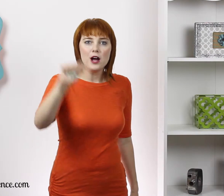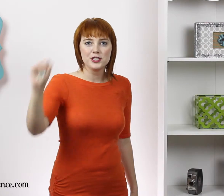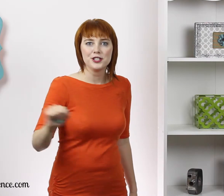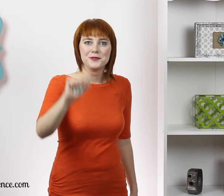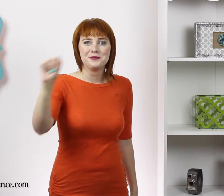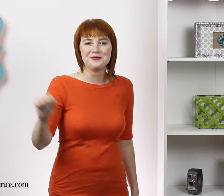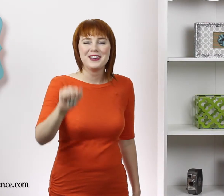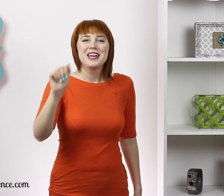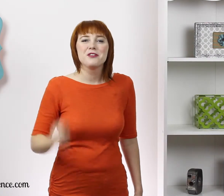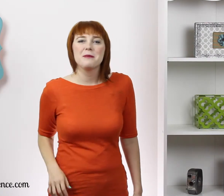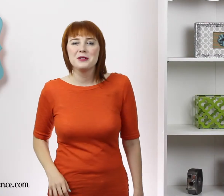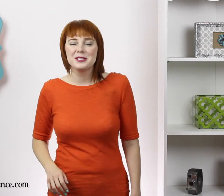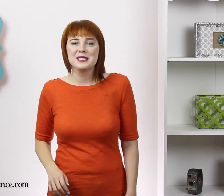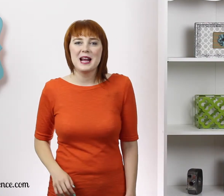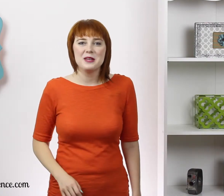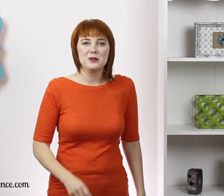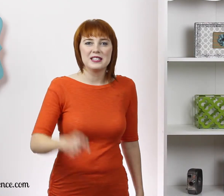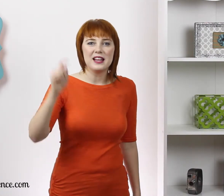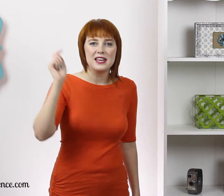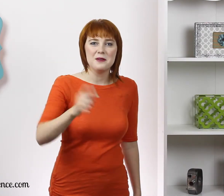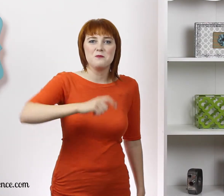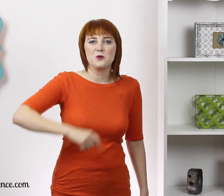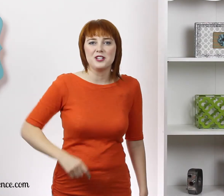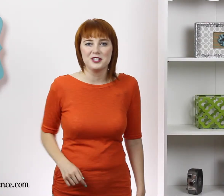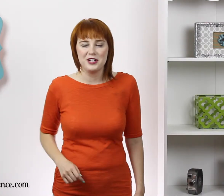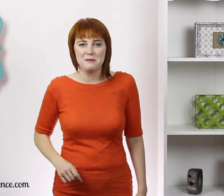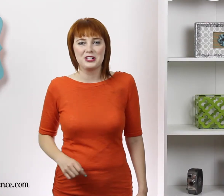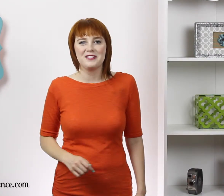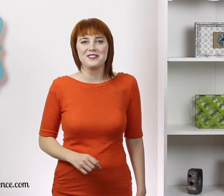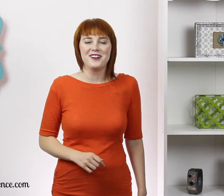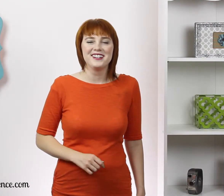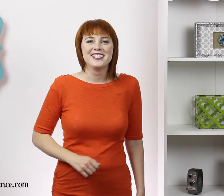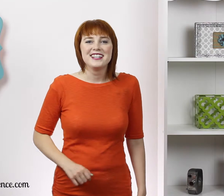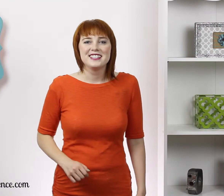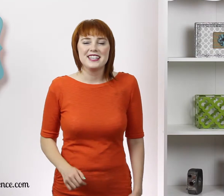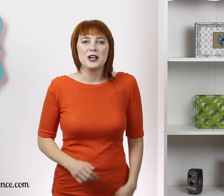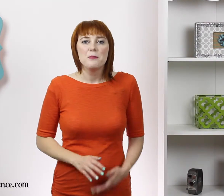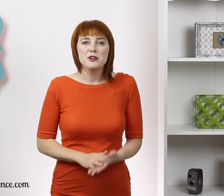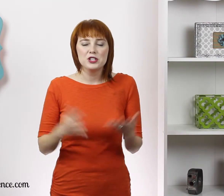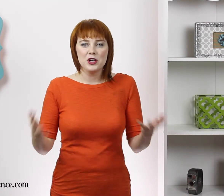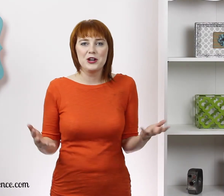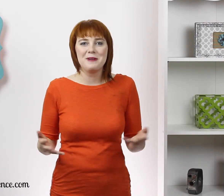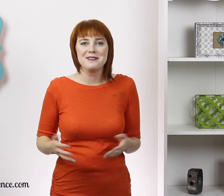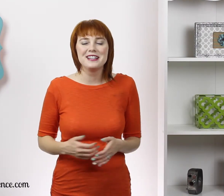Wash. If your baby learns a sign then you can tell him to wash the crayon marks off the wall. Just kidding. But you can show your baby